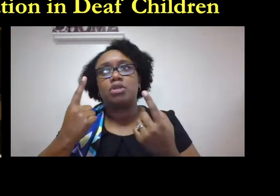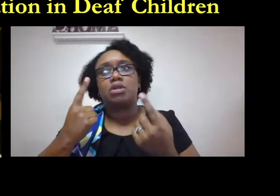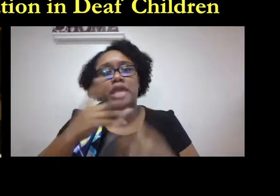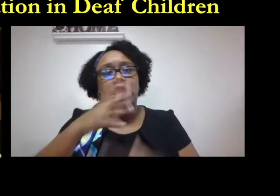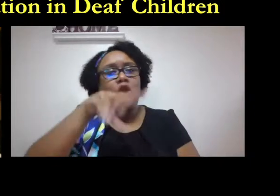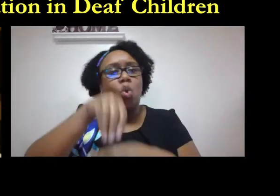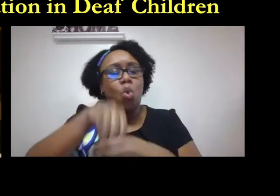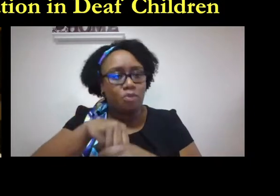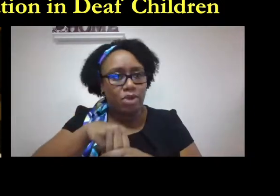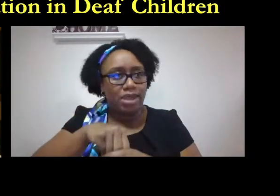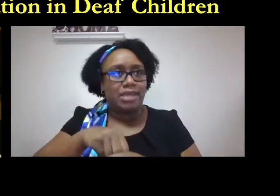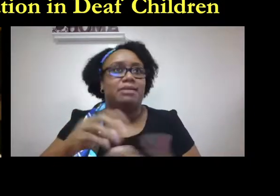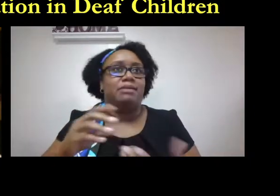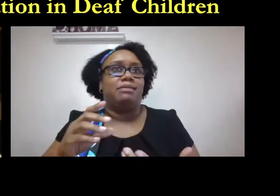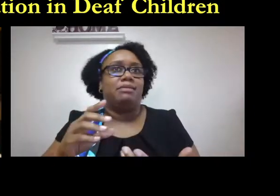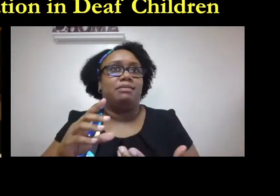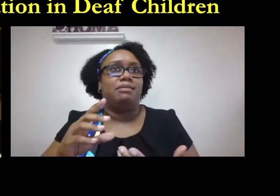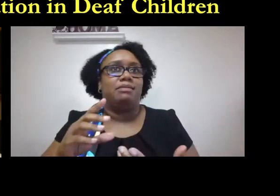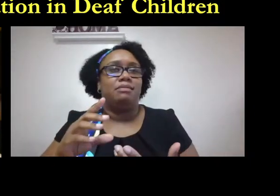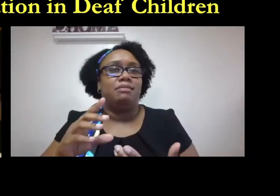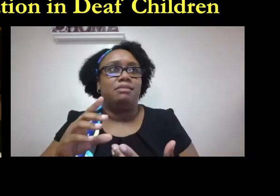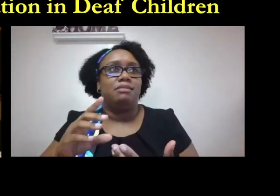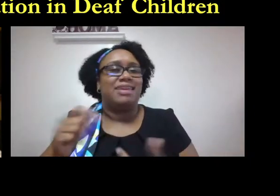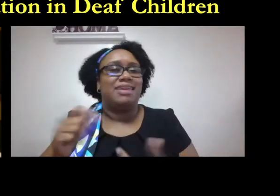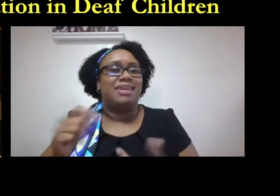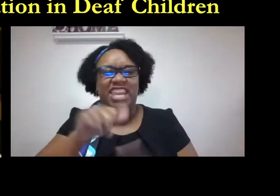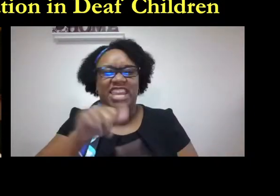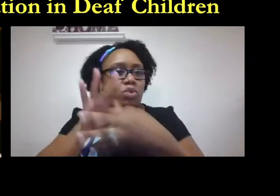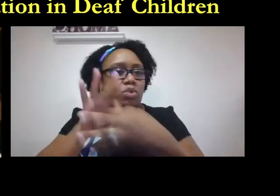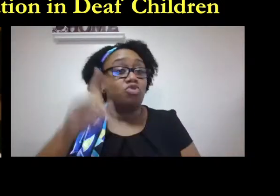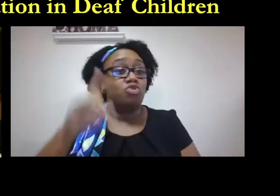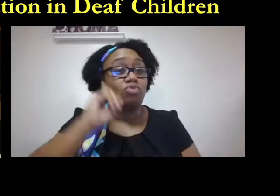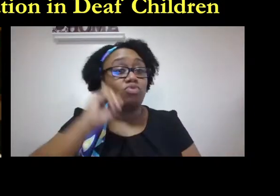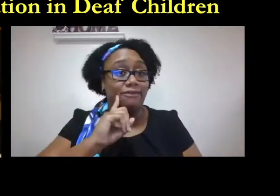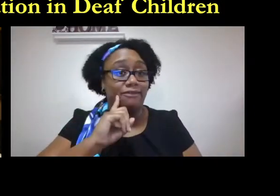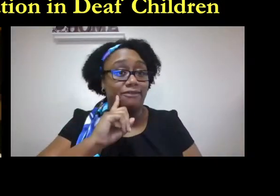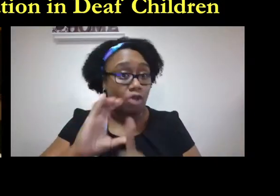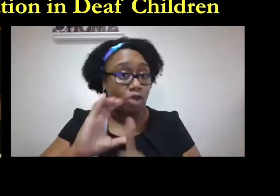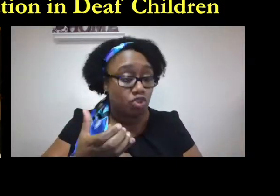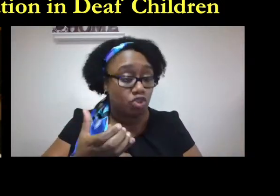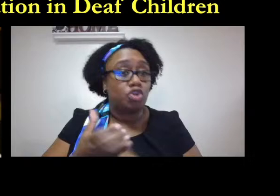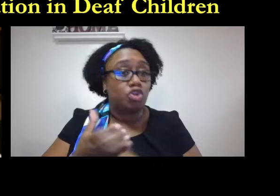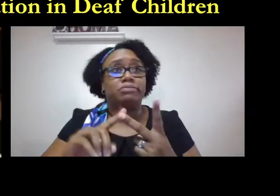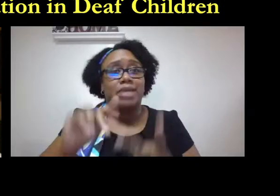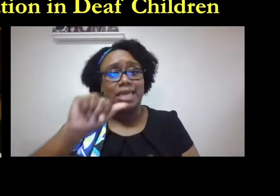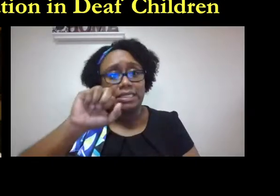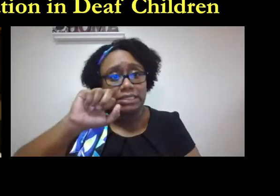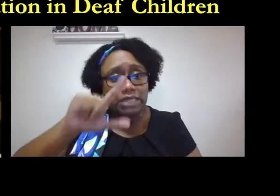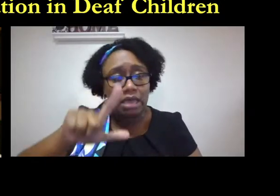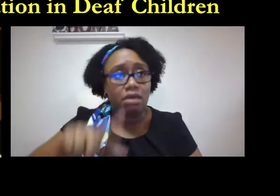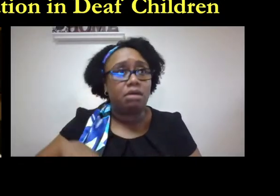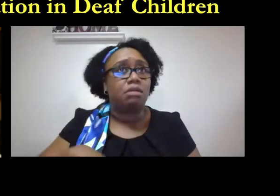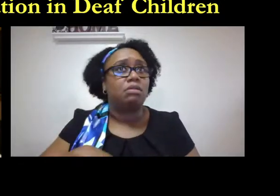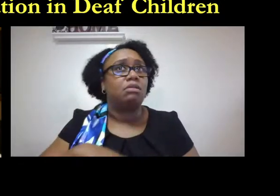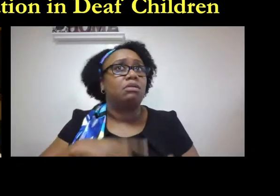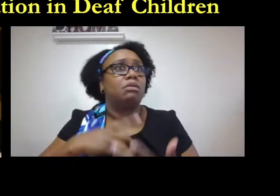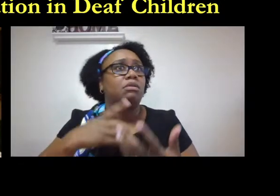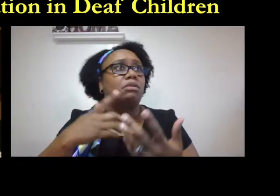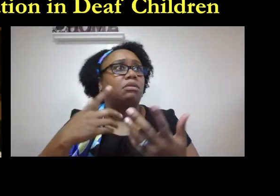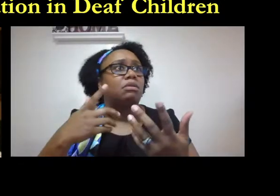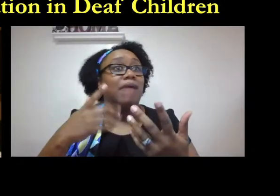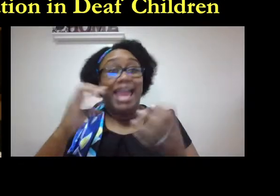university programs they never consider including anything